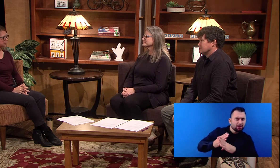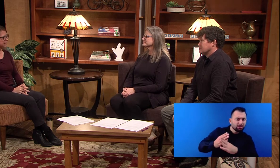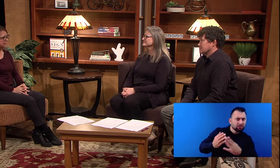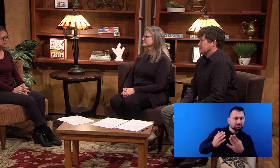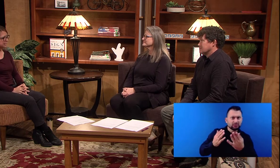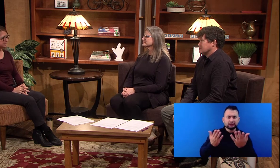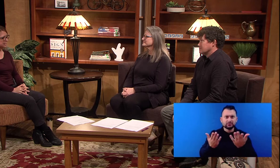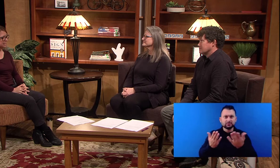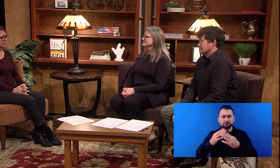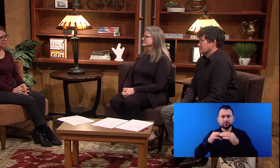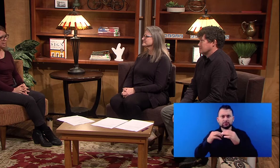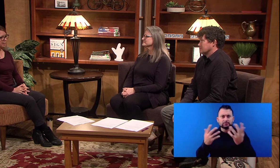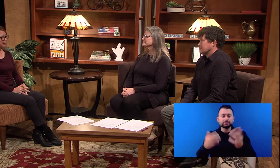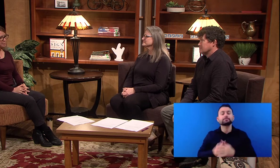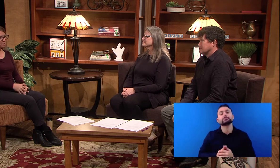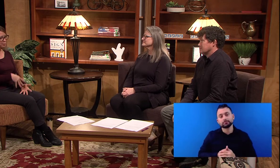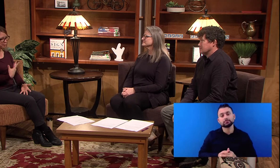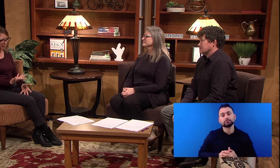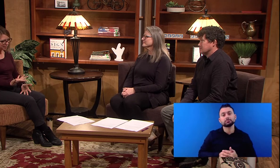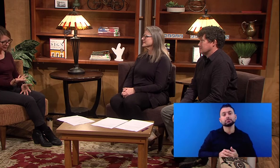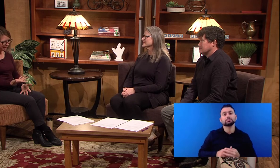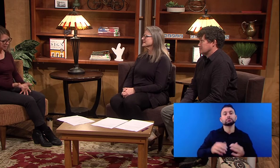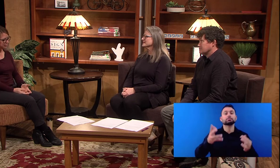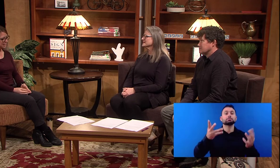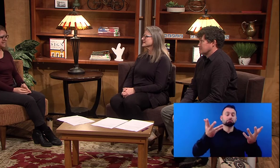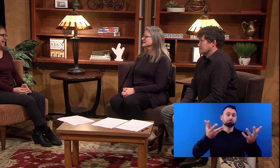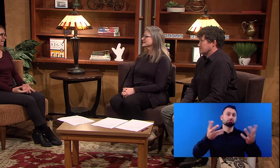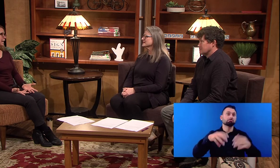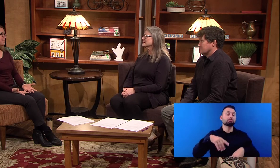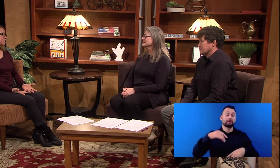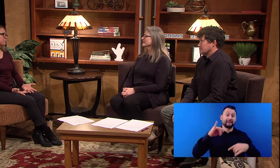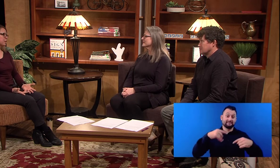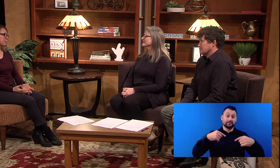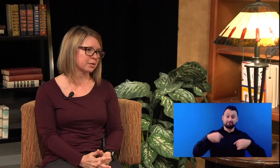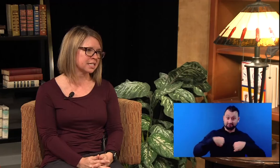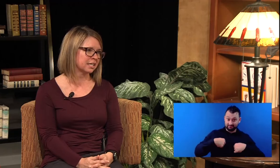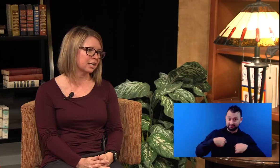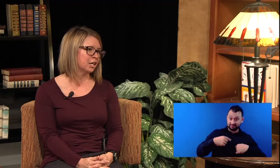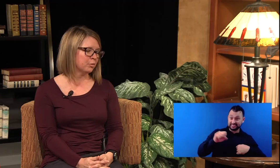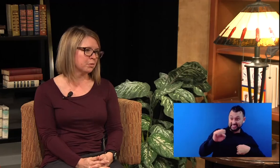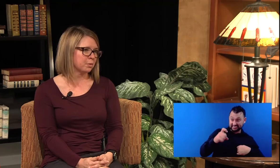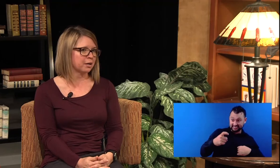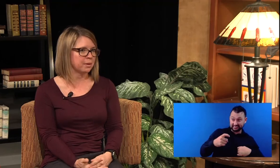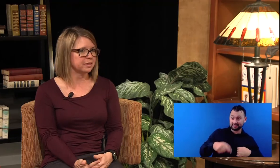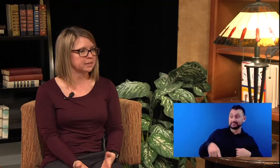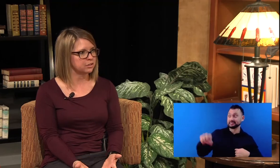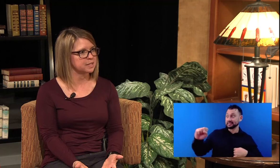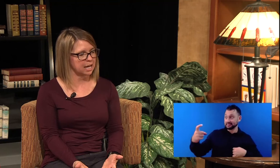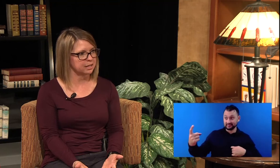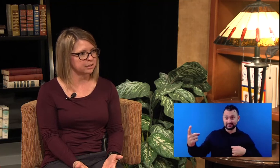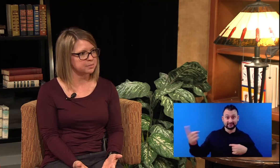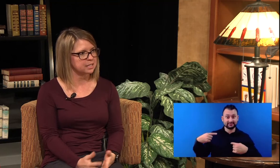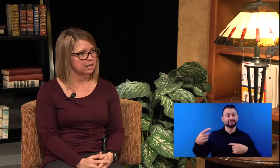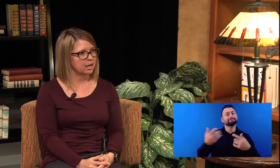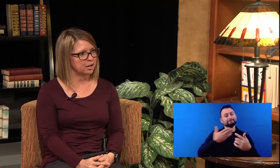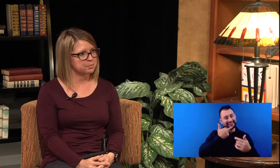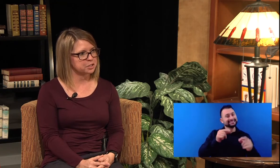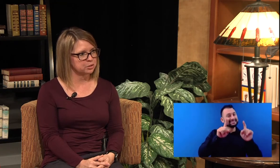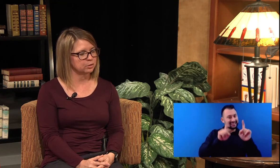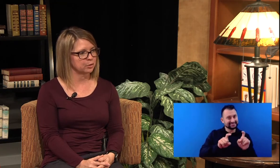status is. Um, so we would recommend that if that is not an option for that person, we would recommend that they use condoms, um, to lower